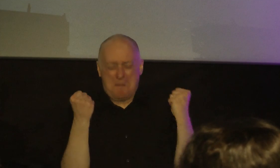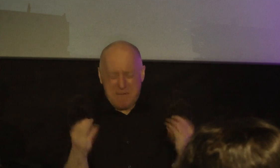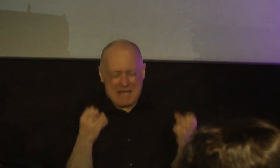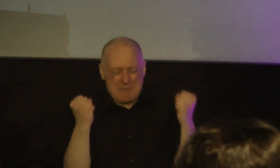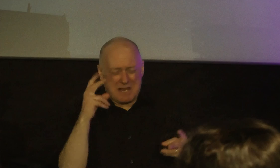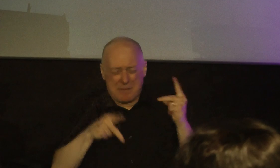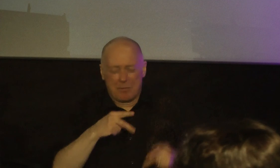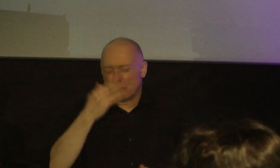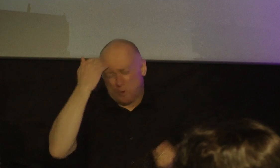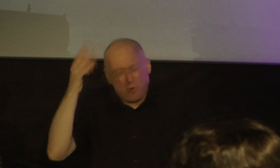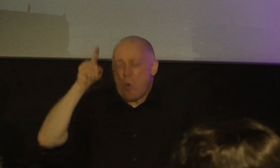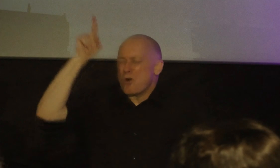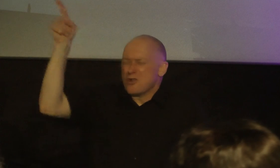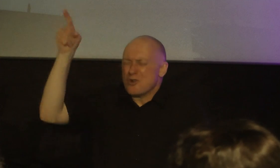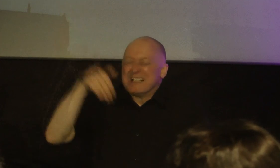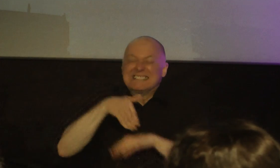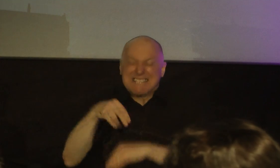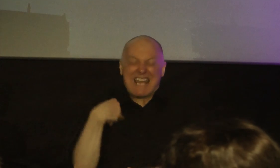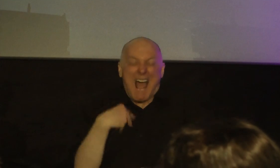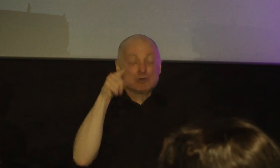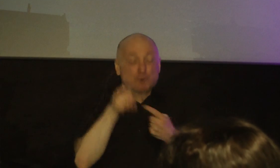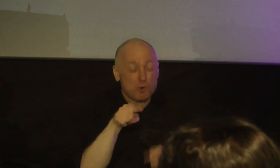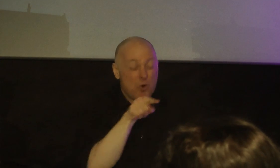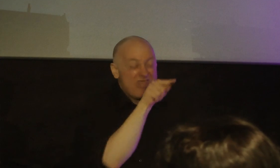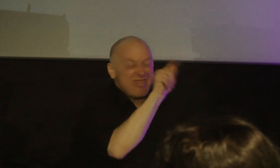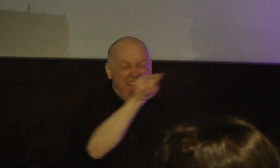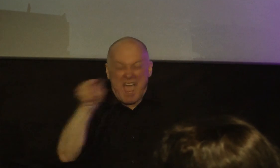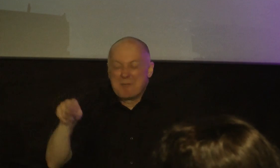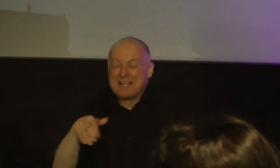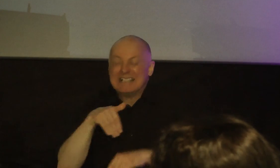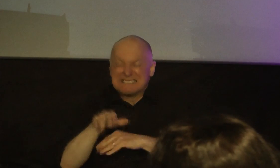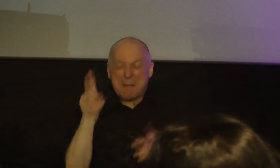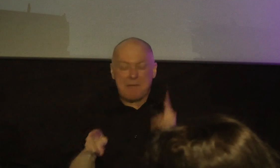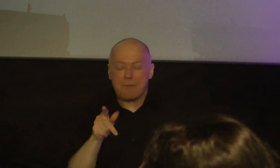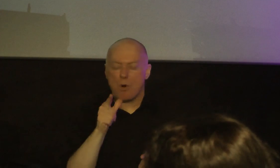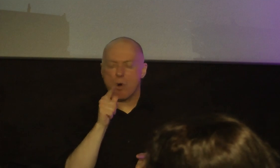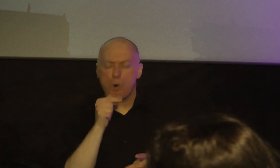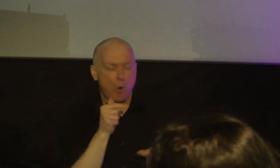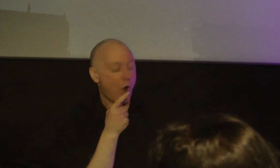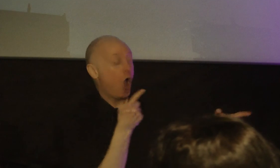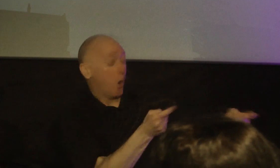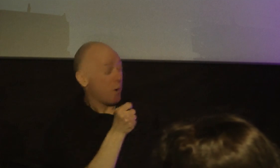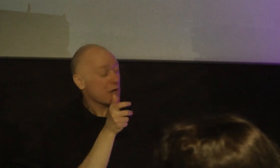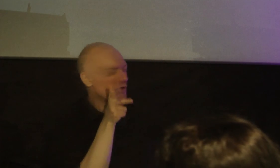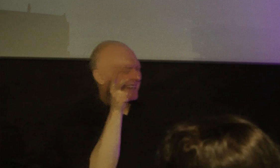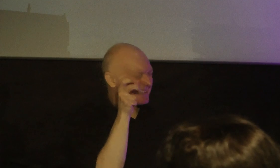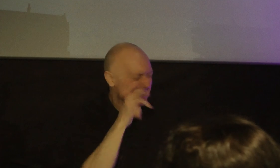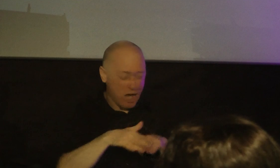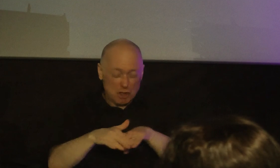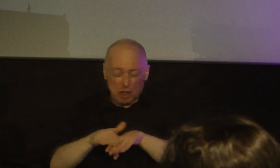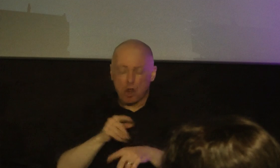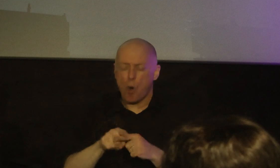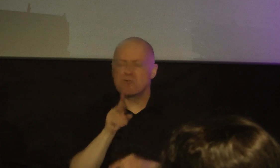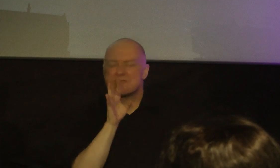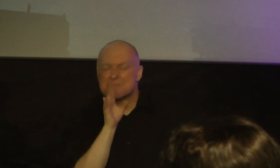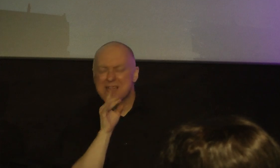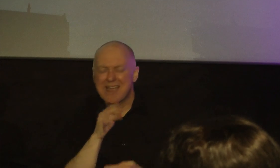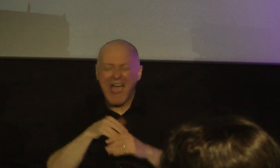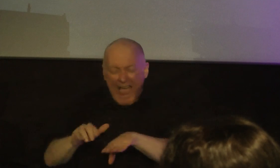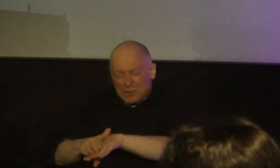send us to them Lord send people who are quick to listen and slow to speak and slow to anchor and